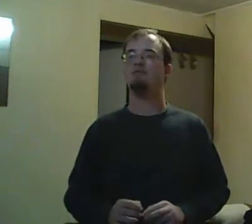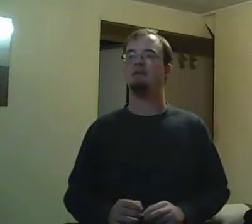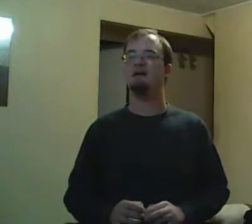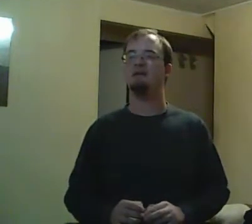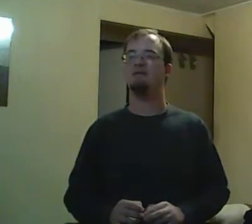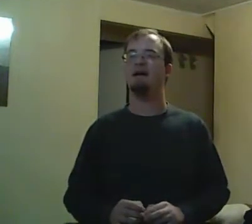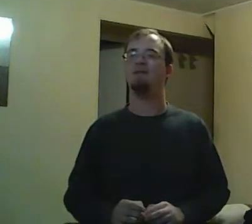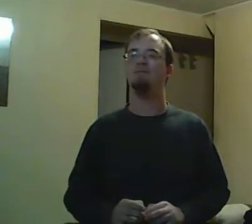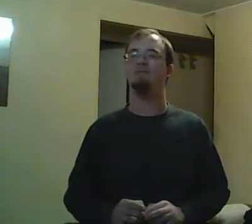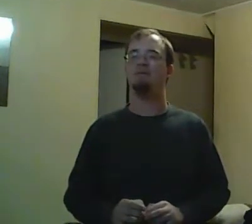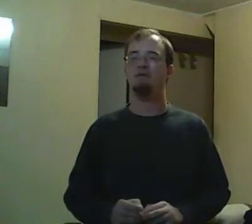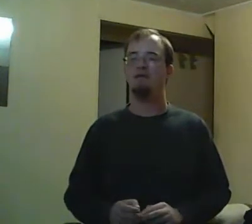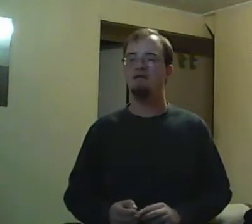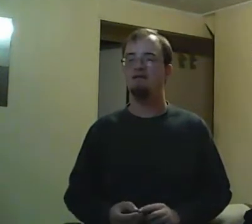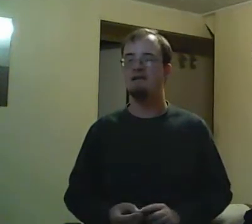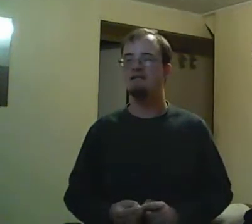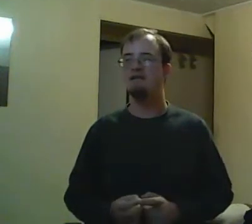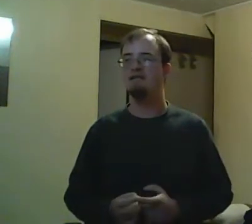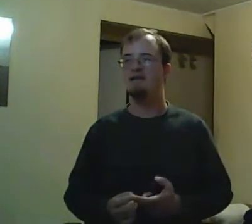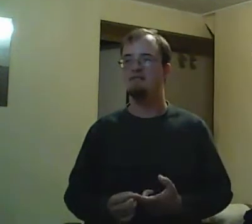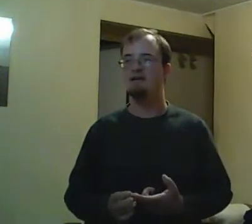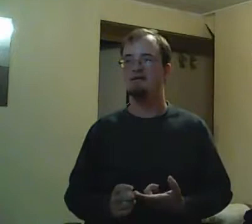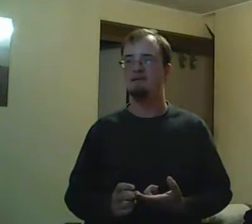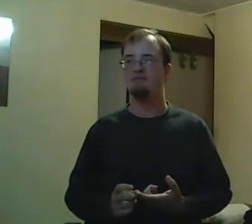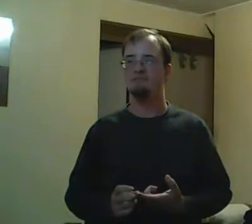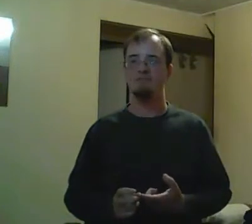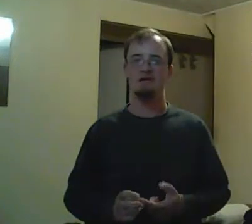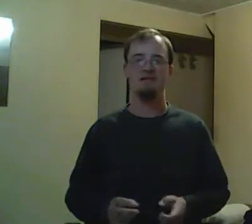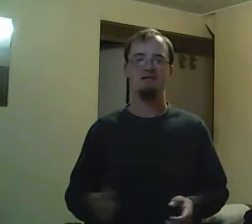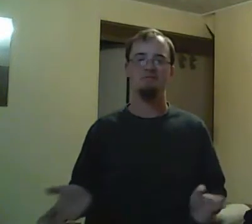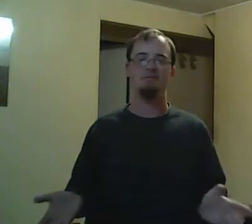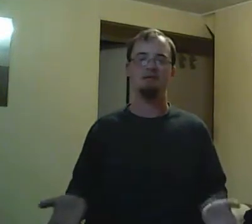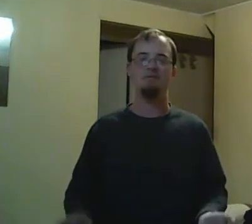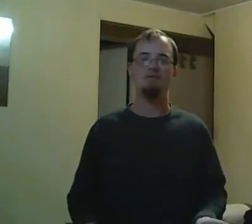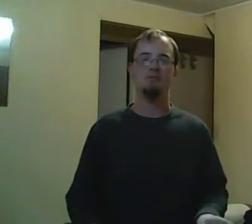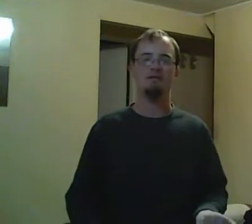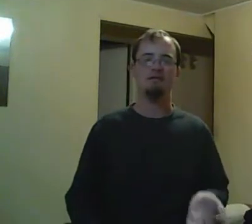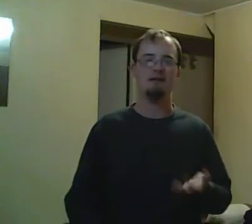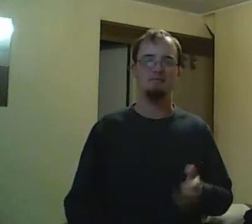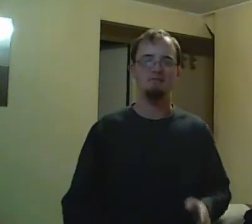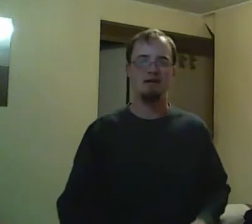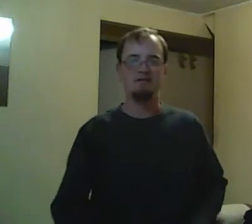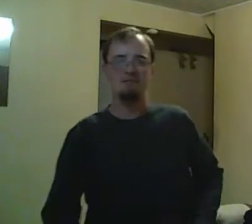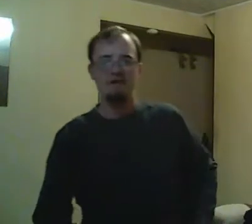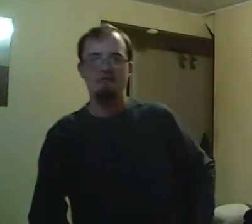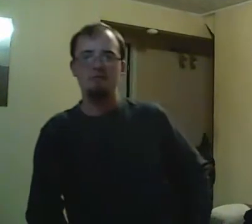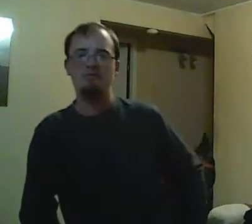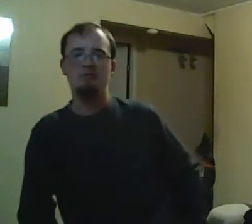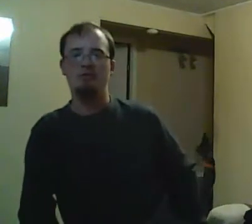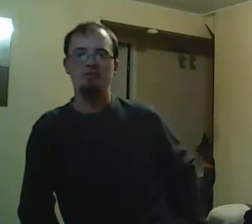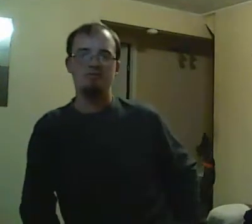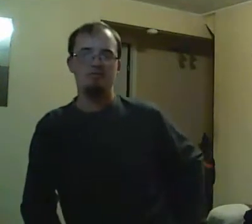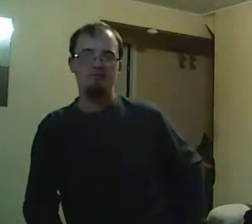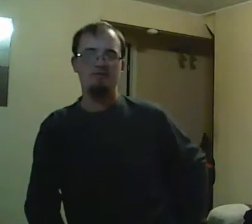said, he's a traveling salesman. What do you expect, Ricky? So basically, Toby comes by to talk to Rick.